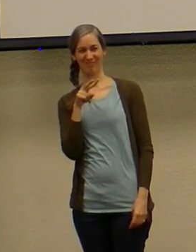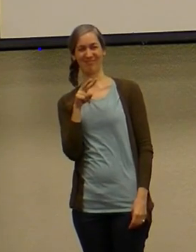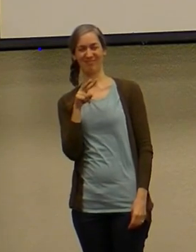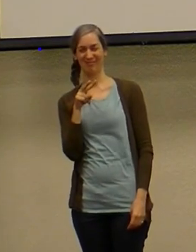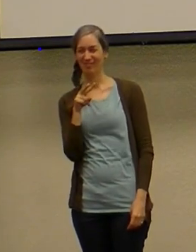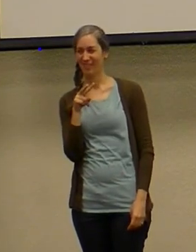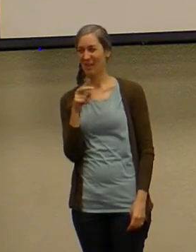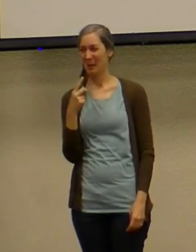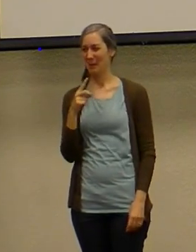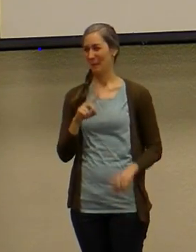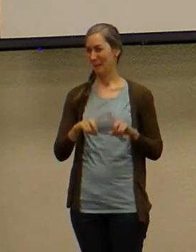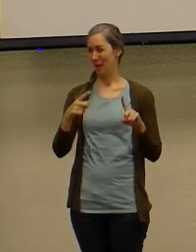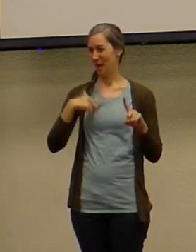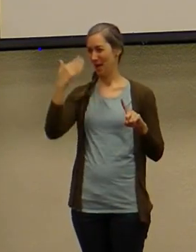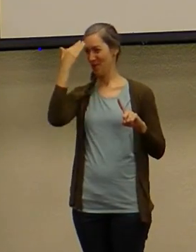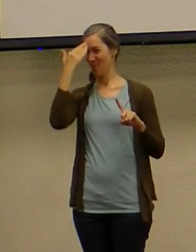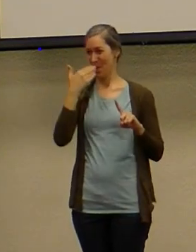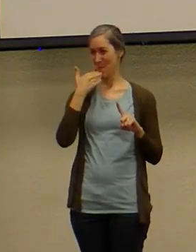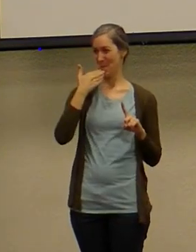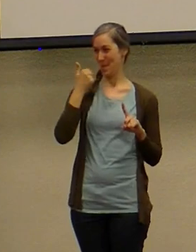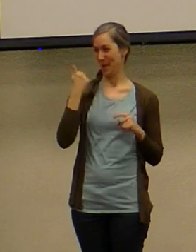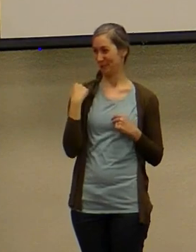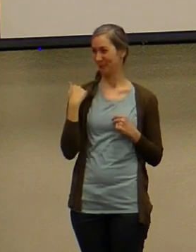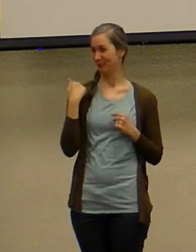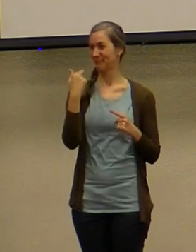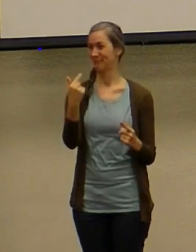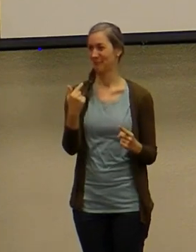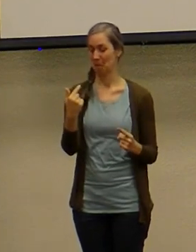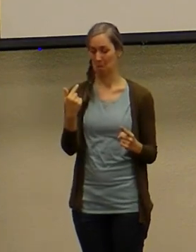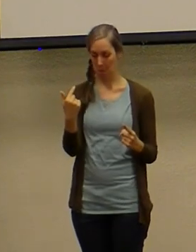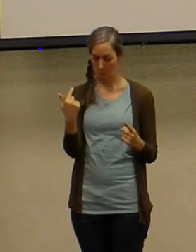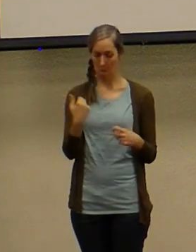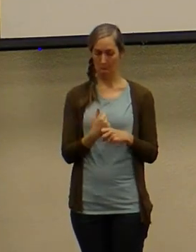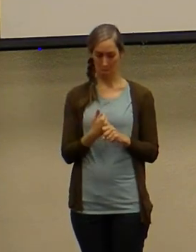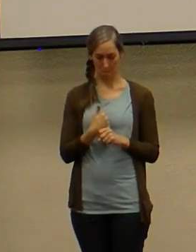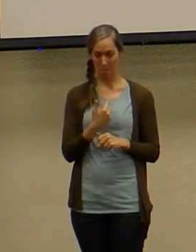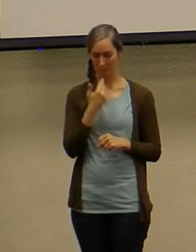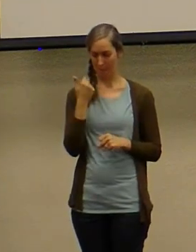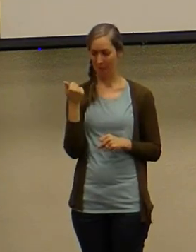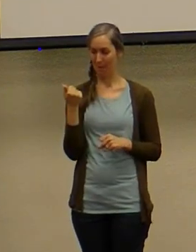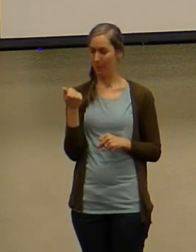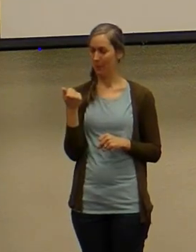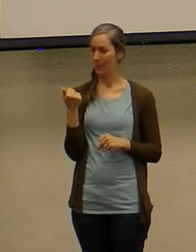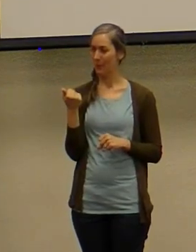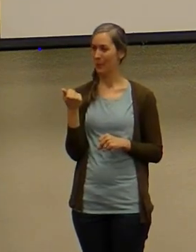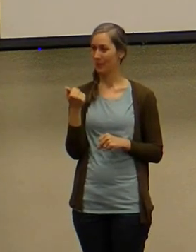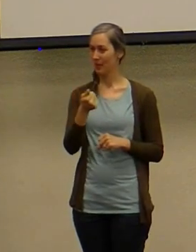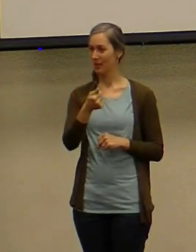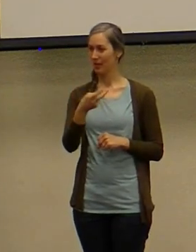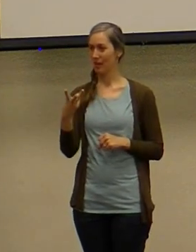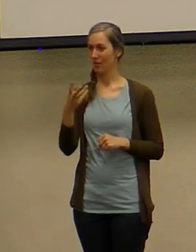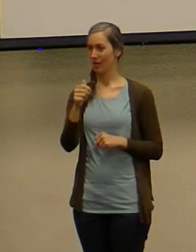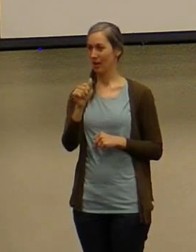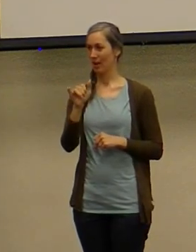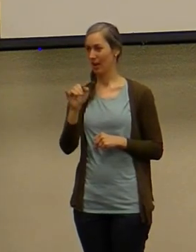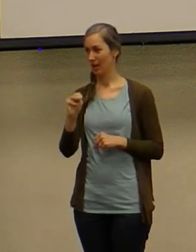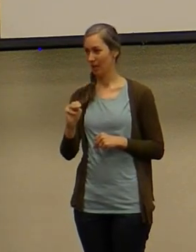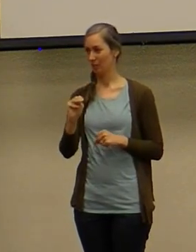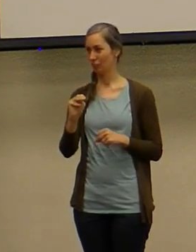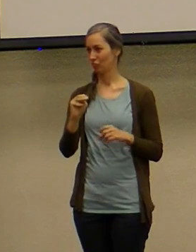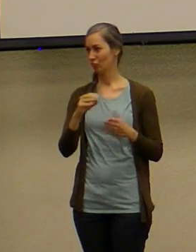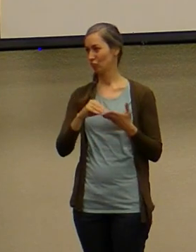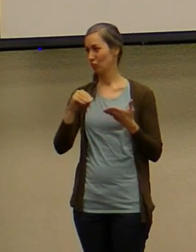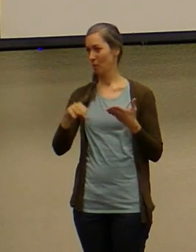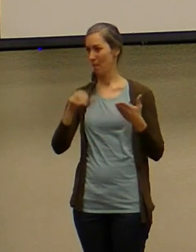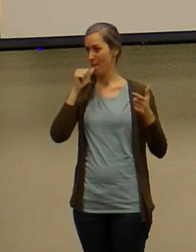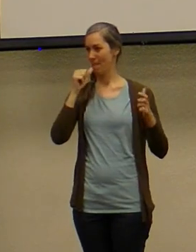but i've gotten to know him a whole lot better since and i'm all the better for it and a number of aim students have been blessed and i've been